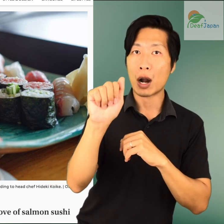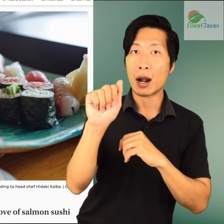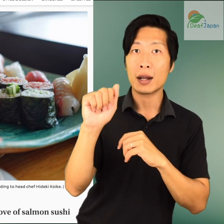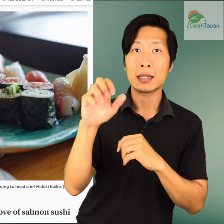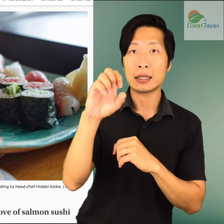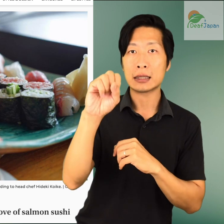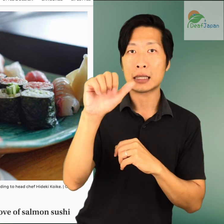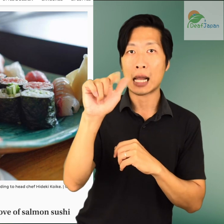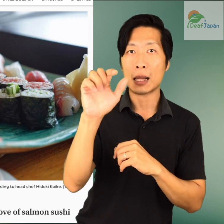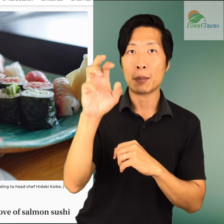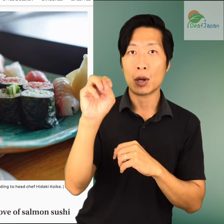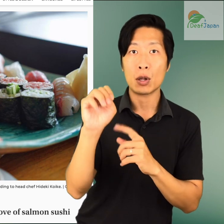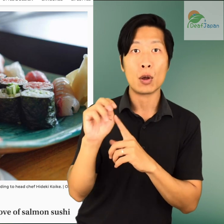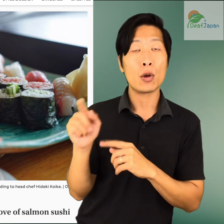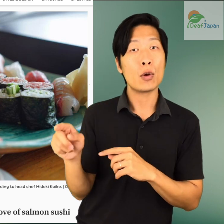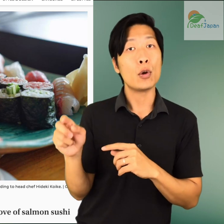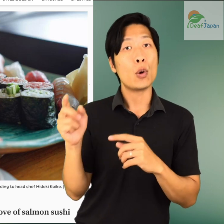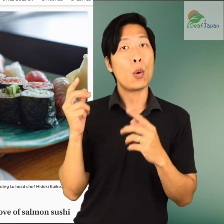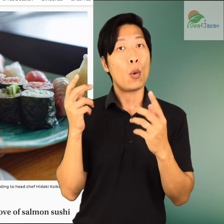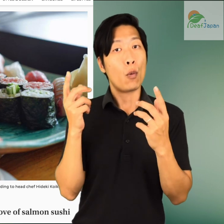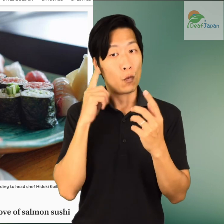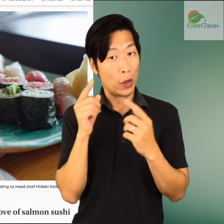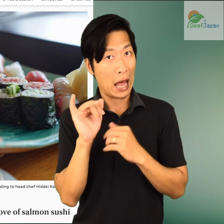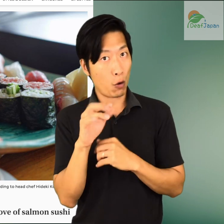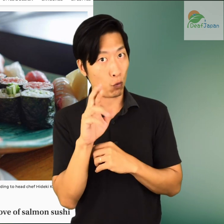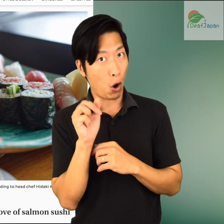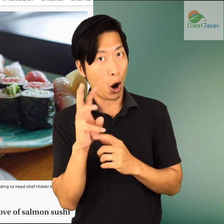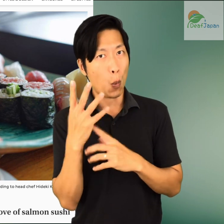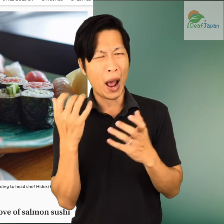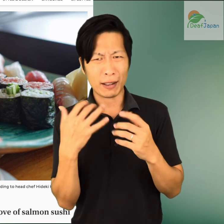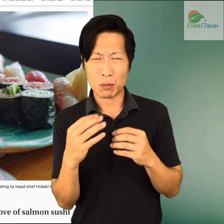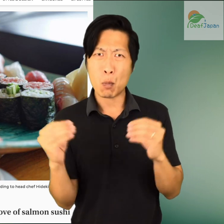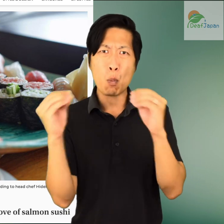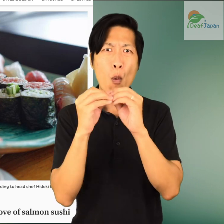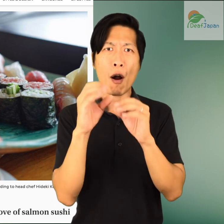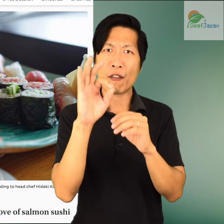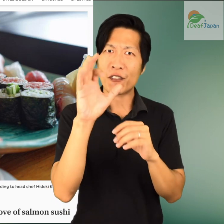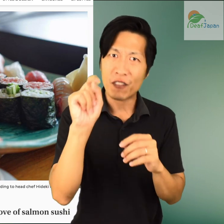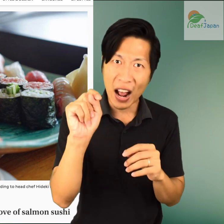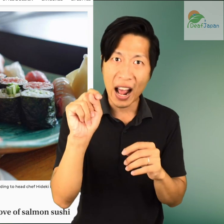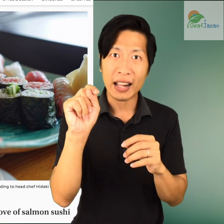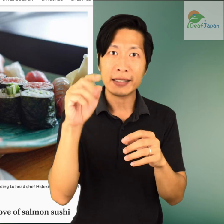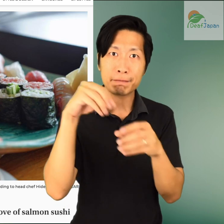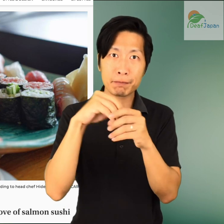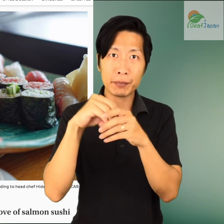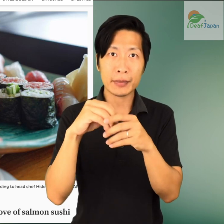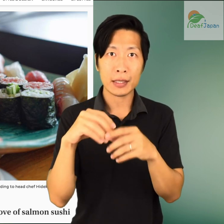For raw salmon, you want to have extra high fat content, says Keita